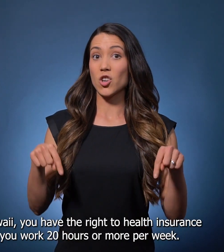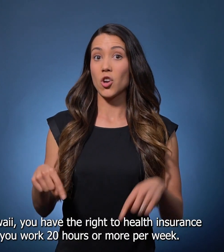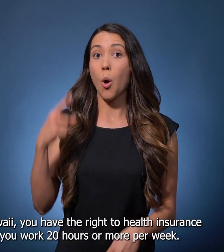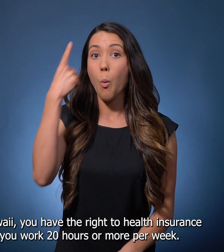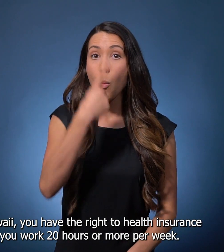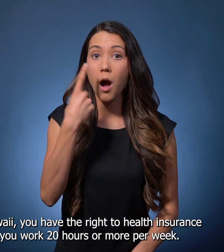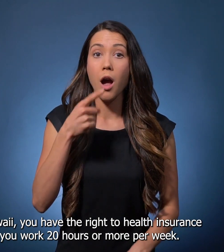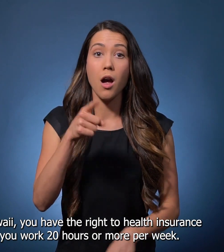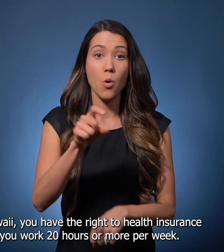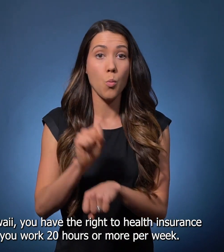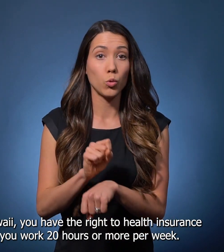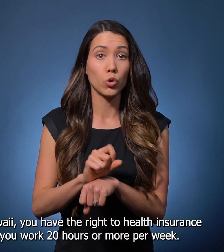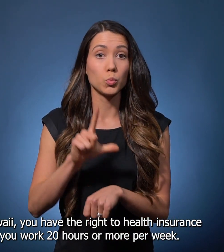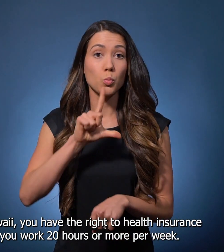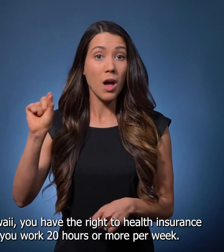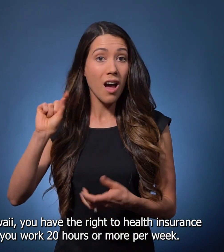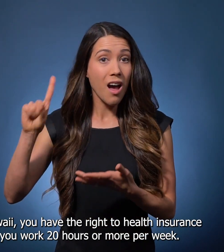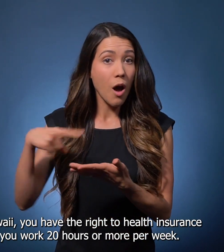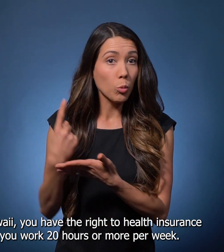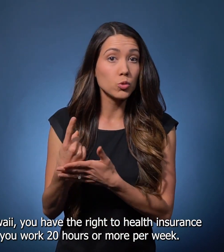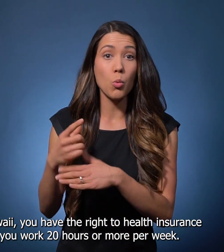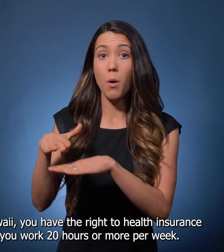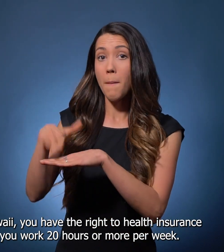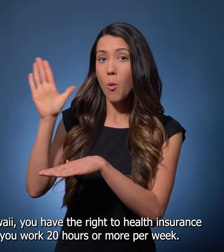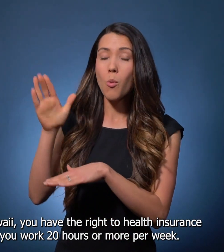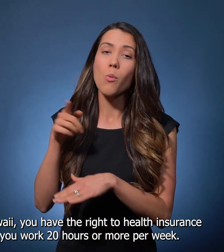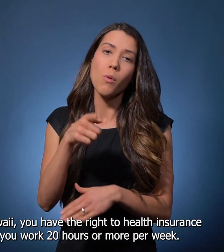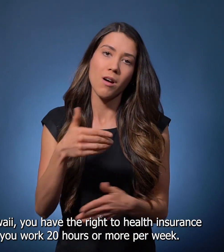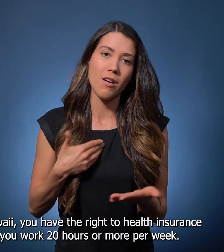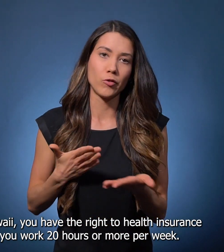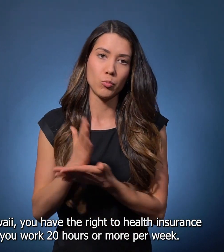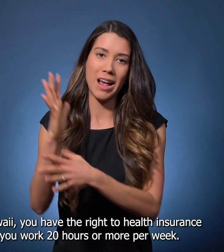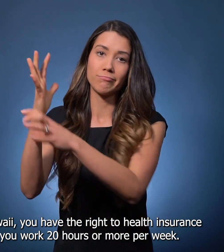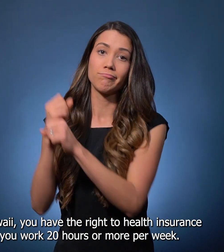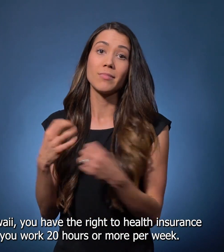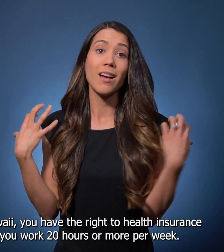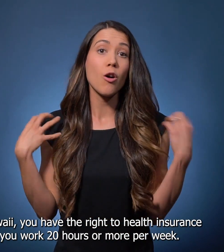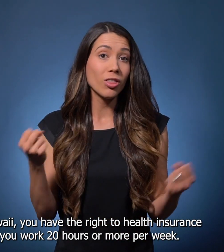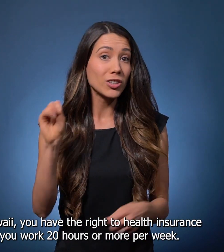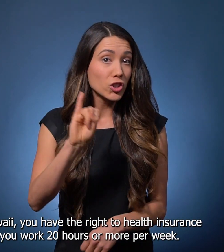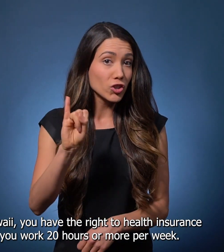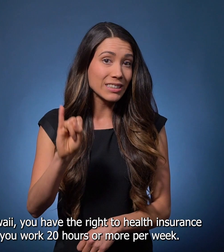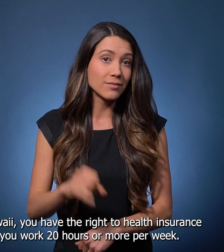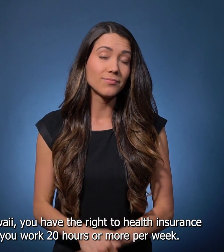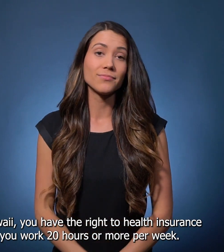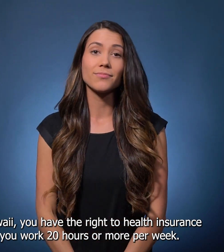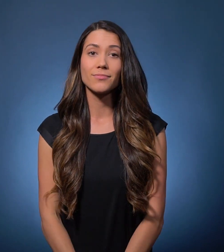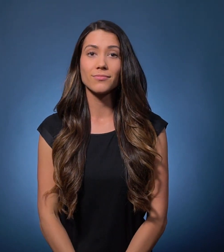In Hawaii, you have the right to health insurance if you work 20 hours or more per week.